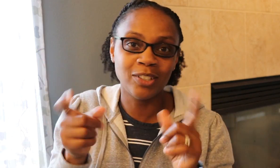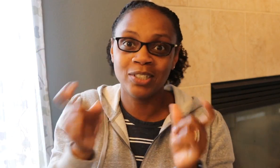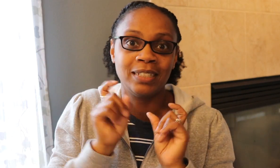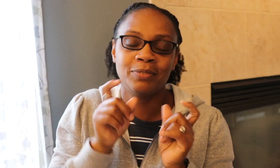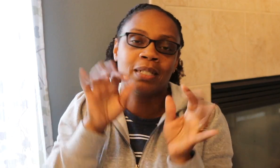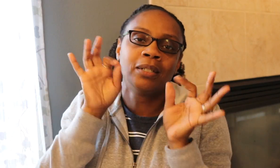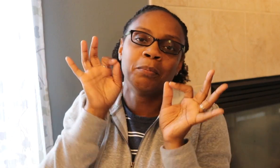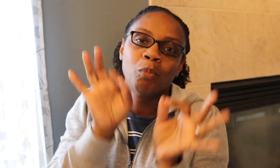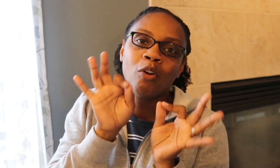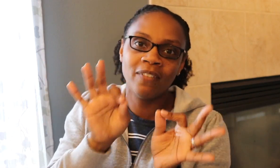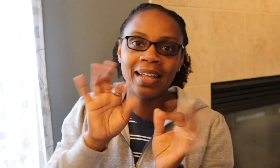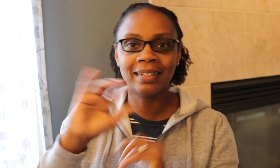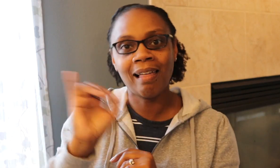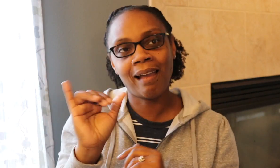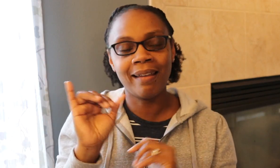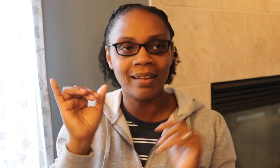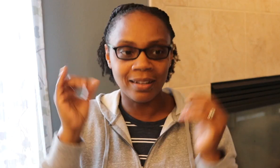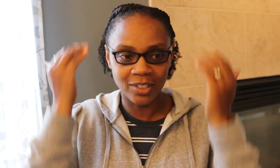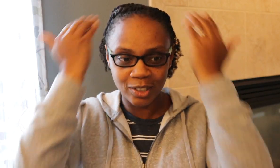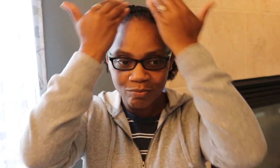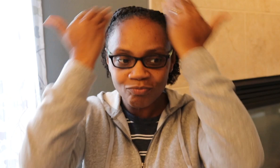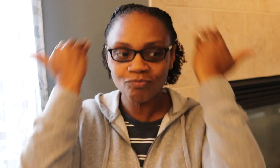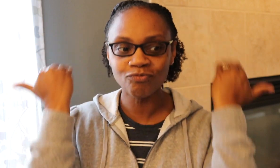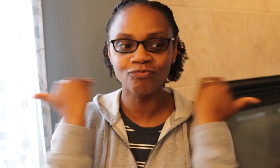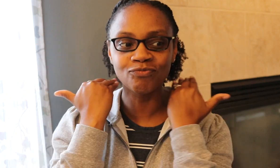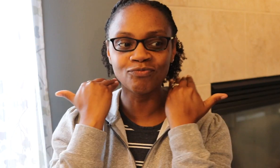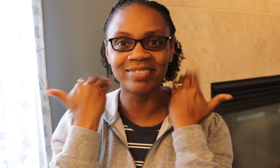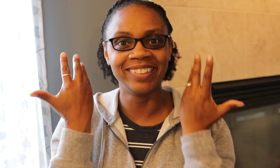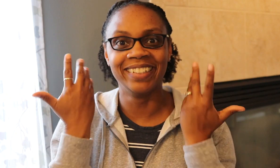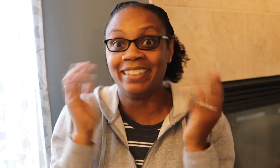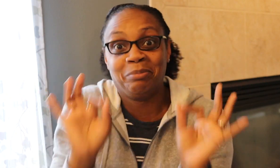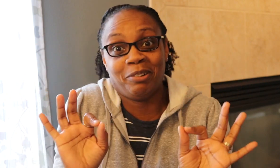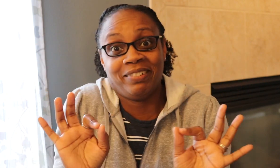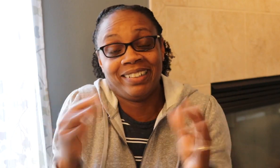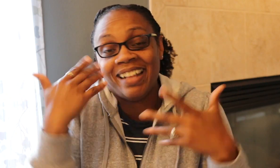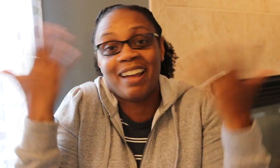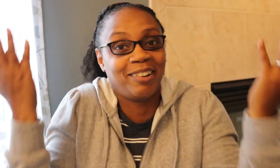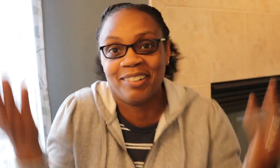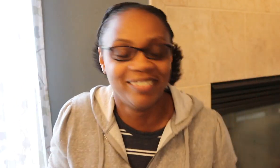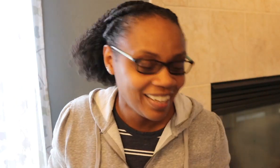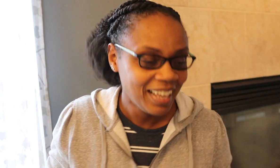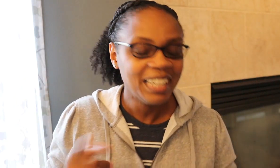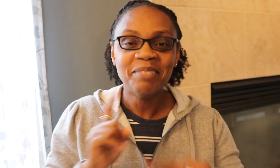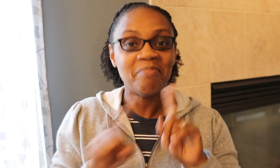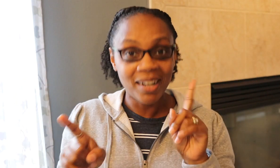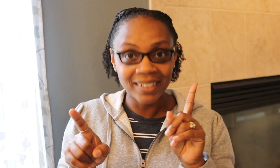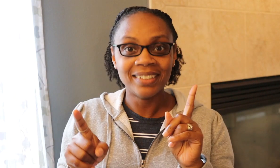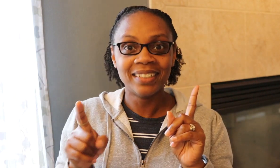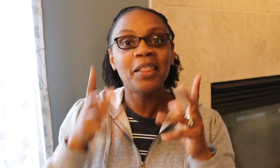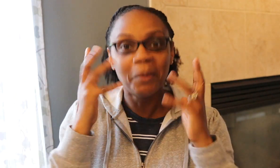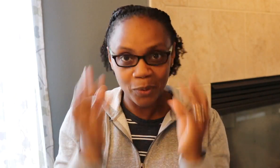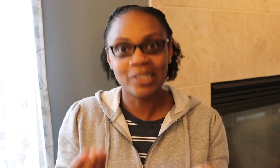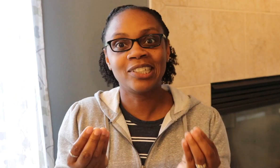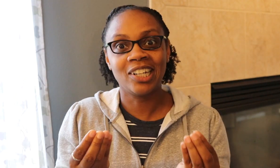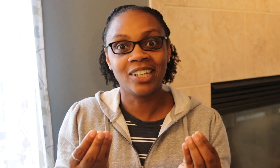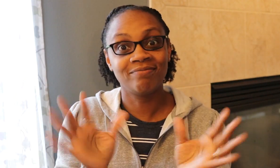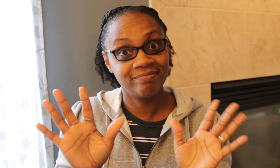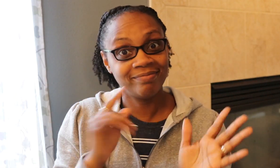it just gives me a really good kind of a cute bob look to my hair once I take out that ponytail holder. But the moisture